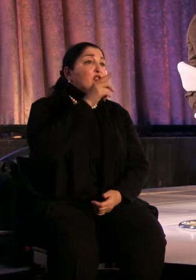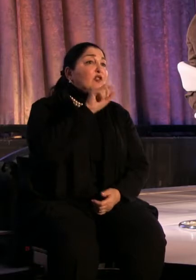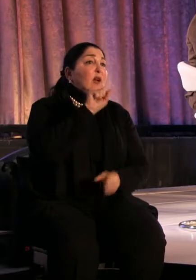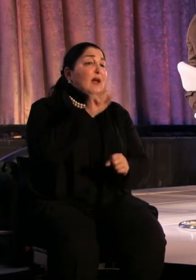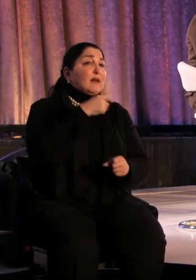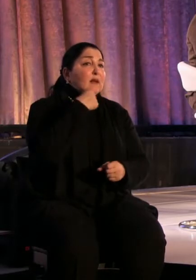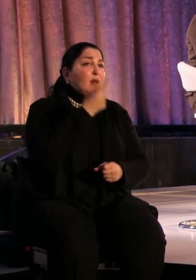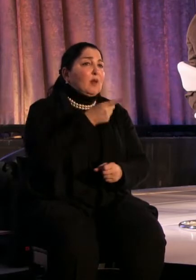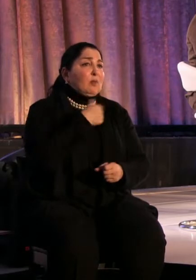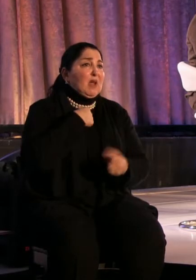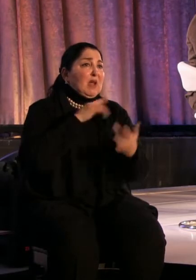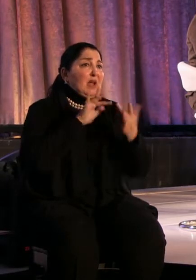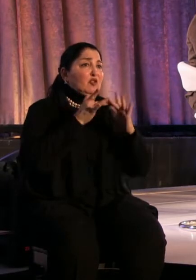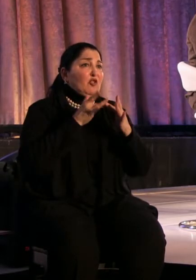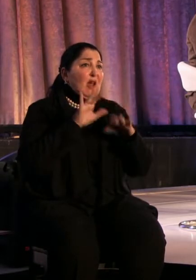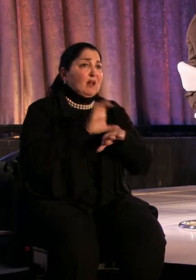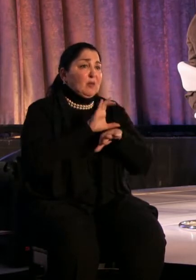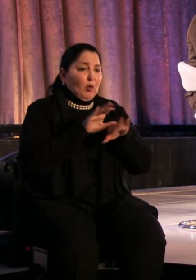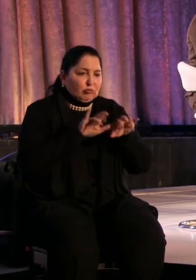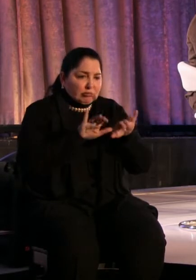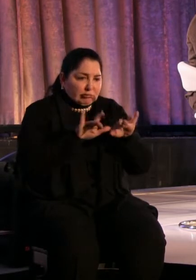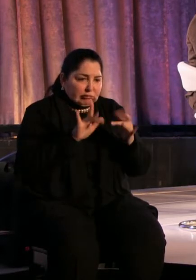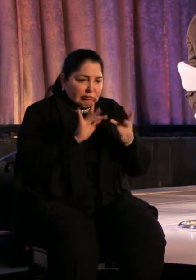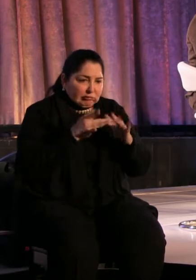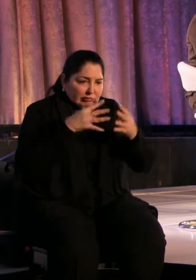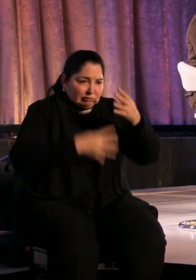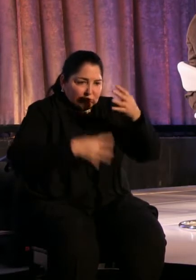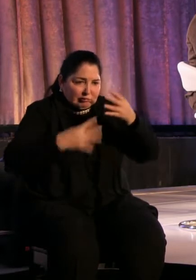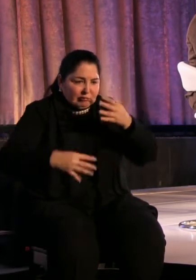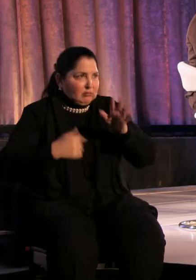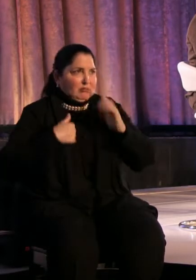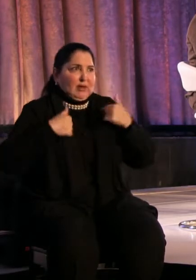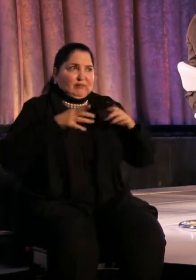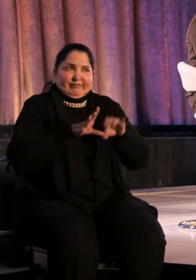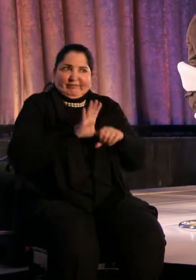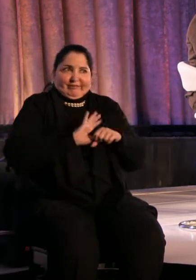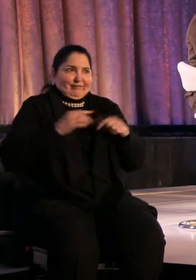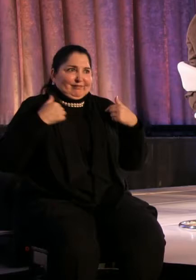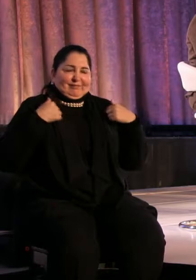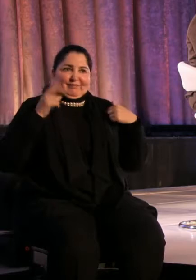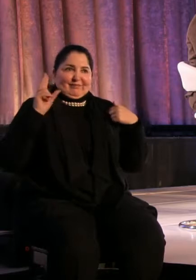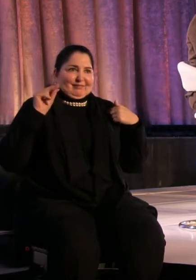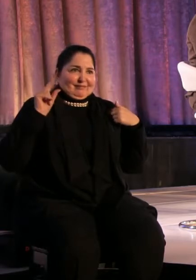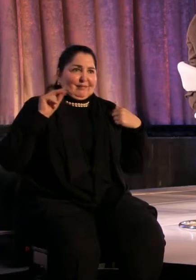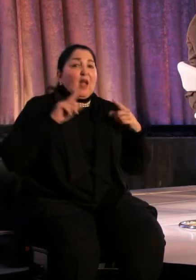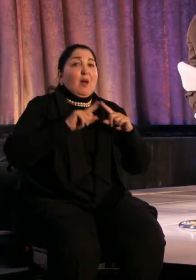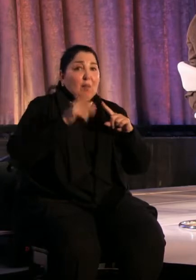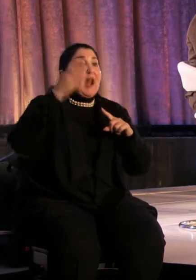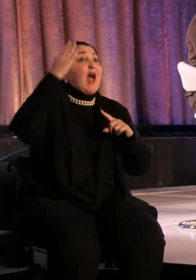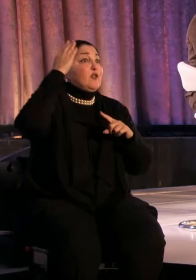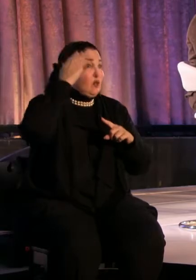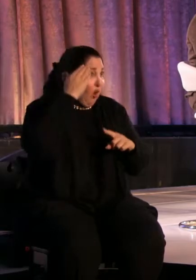person, but I do know that it exists.